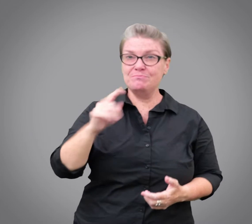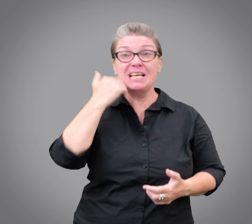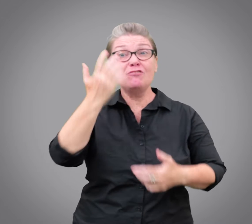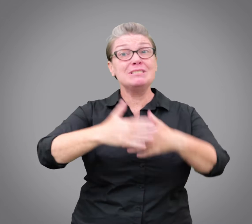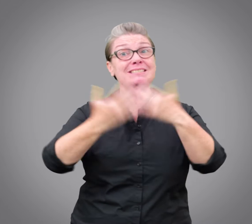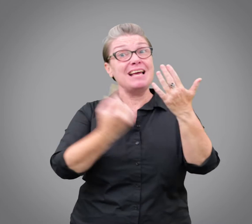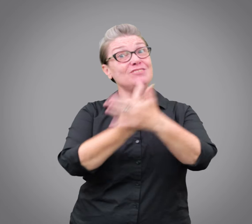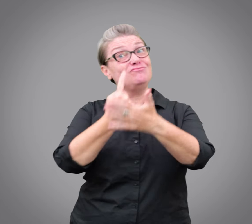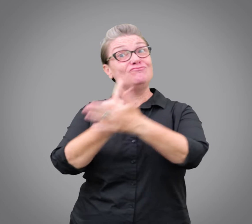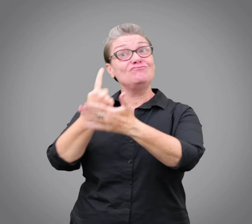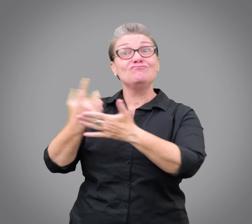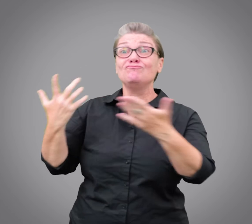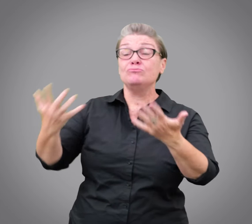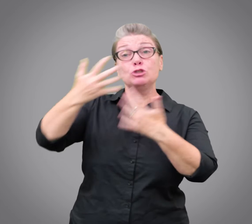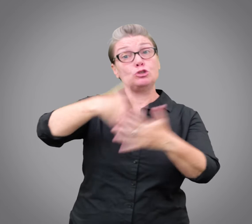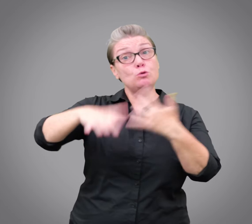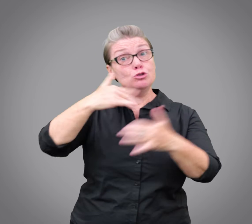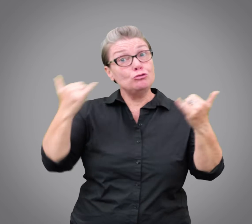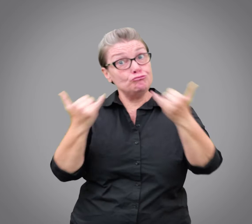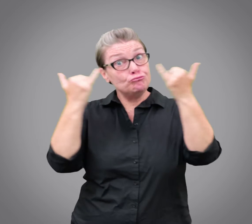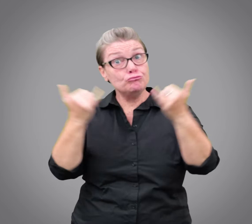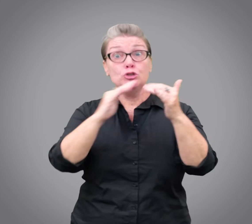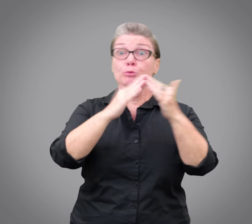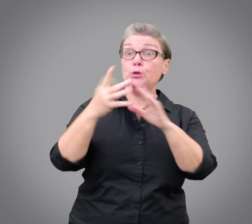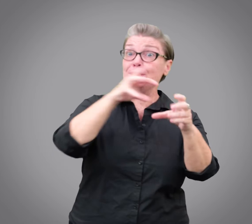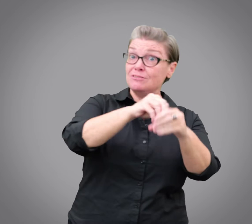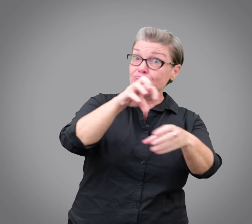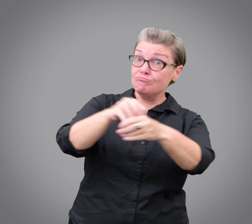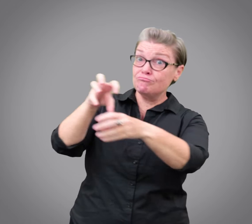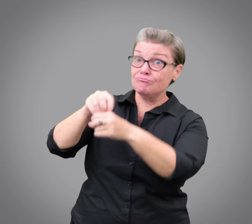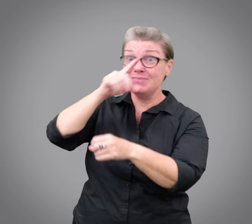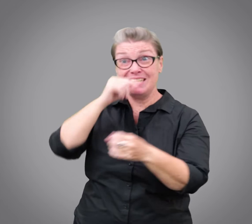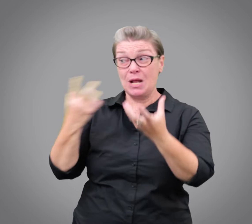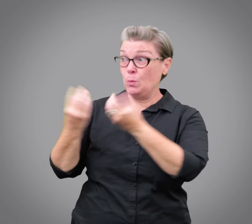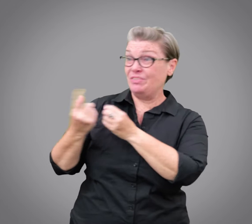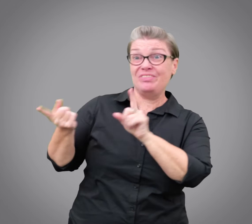social community participation where a support worker accompanies you.